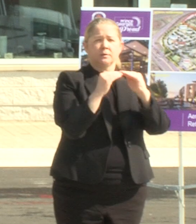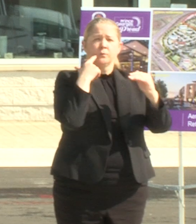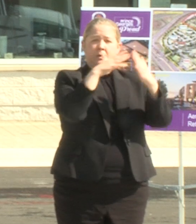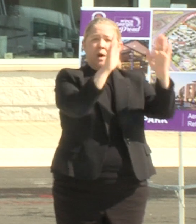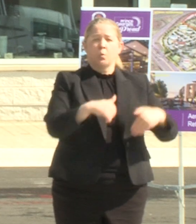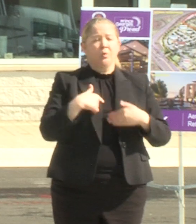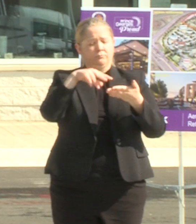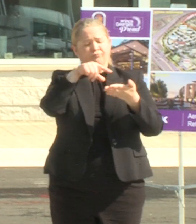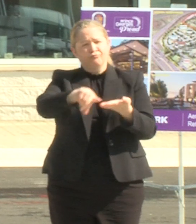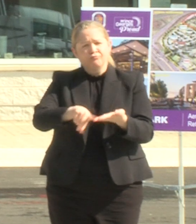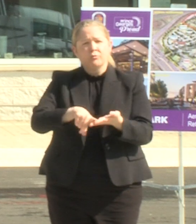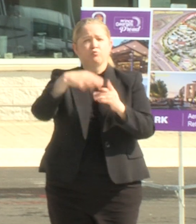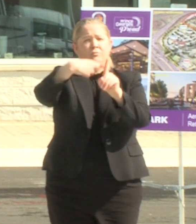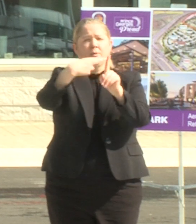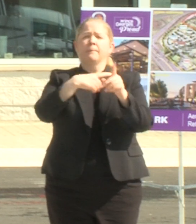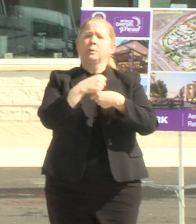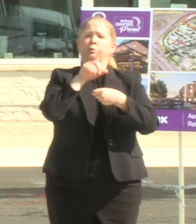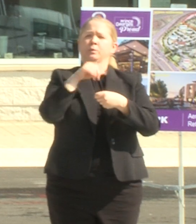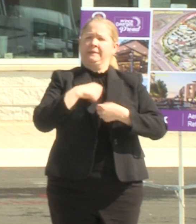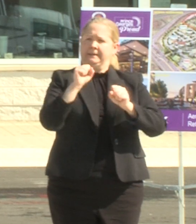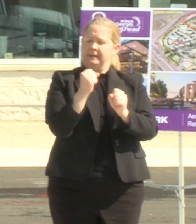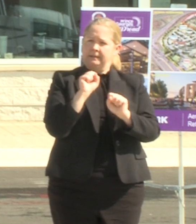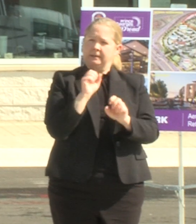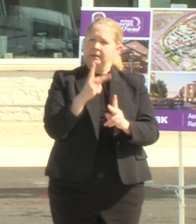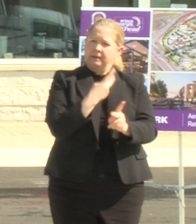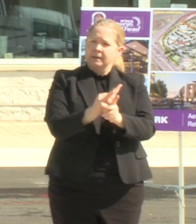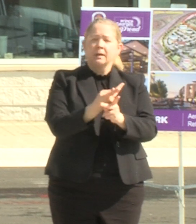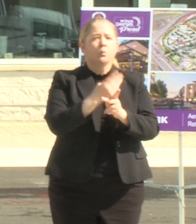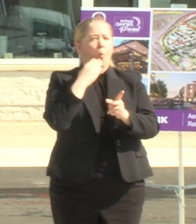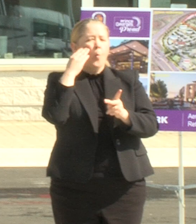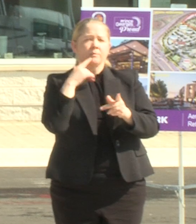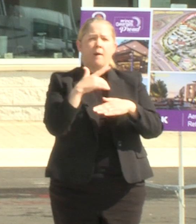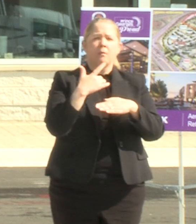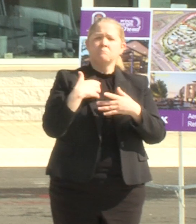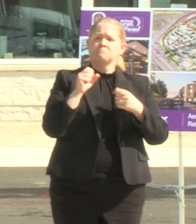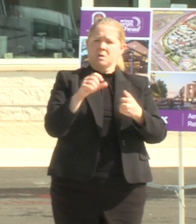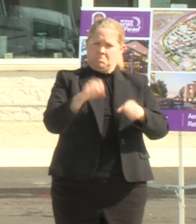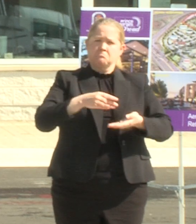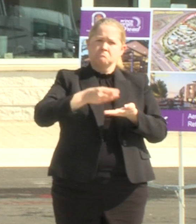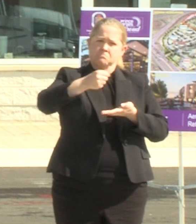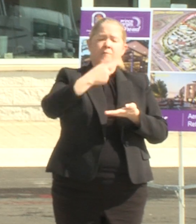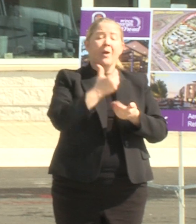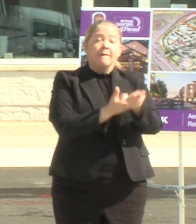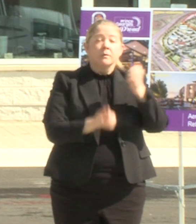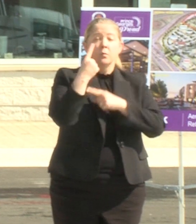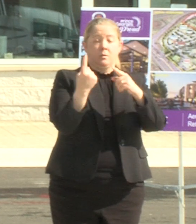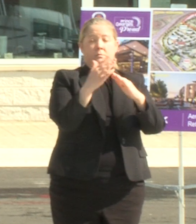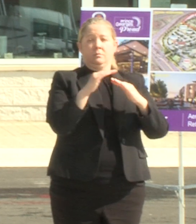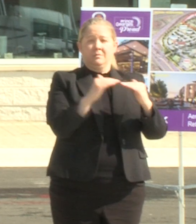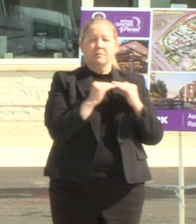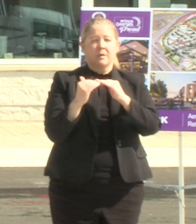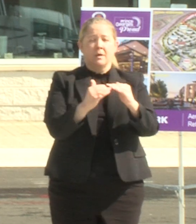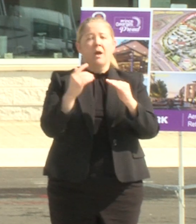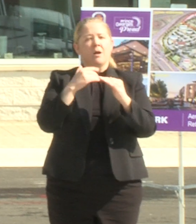keep homes affordable for everyone by working with local developers we also make sure that the wealth that we create with